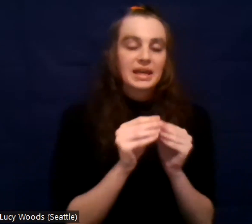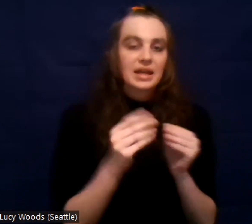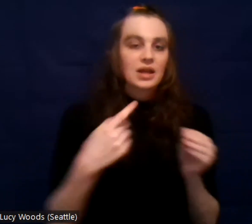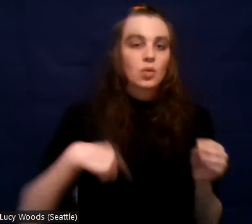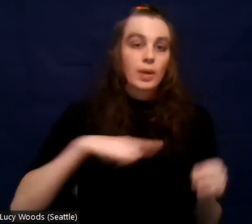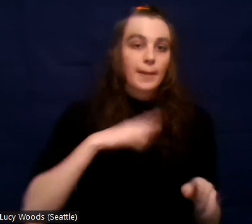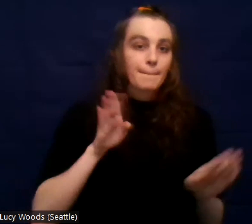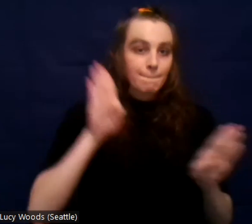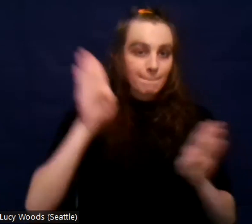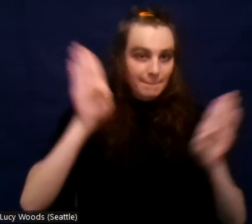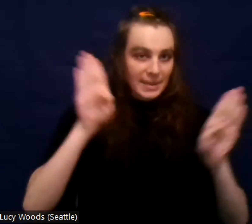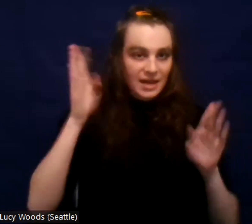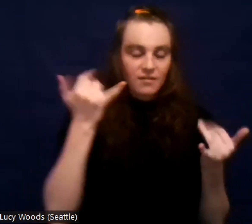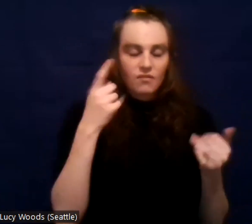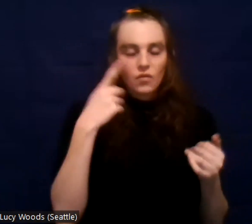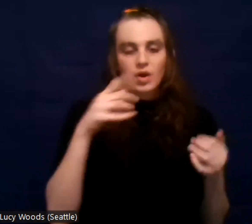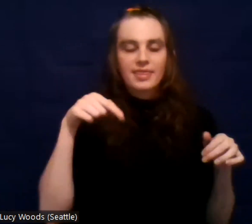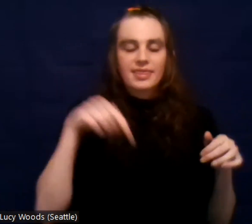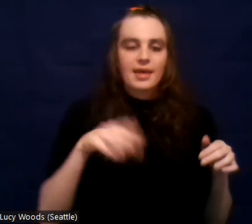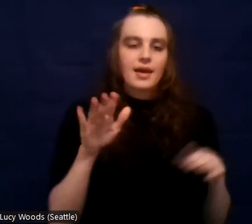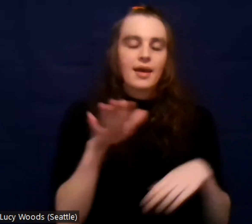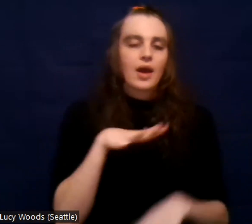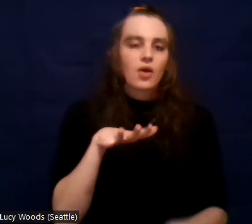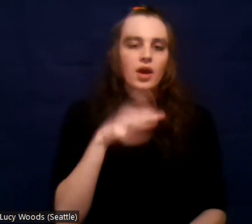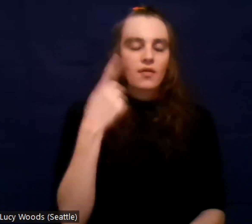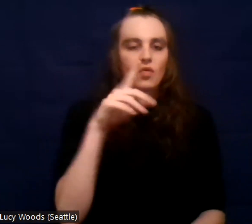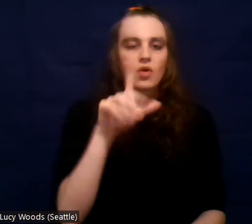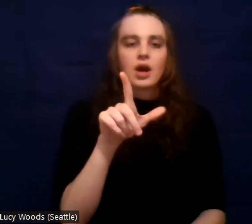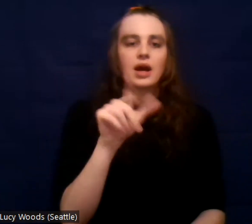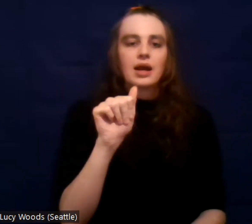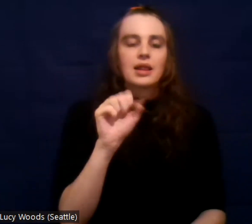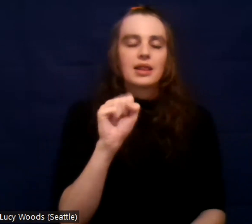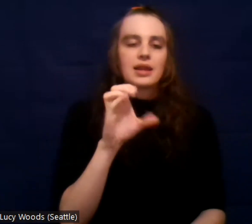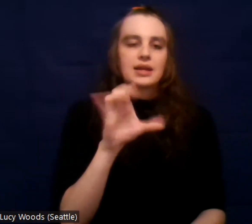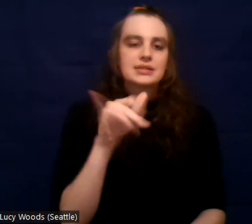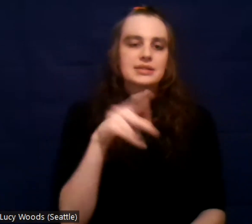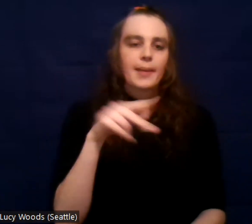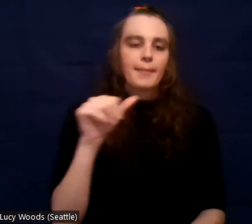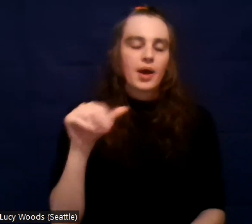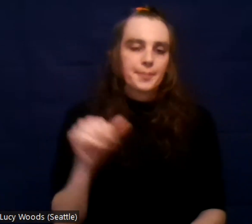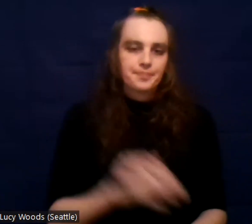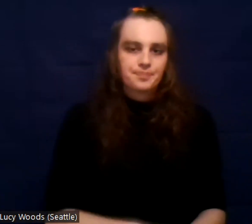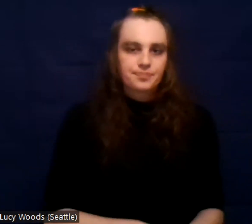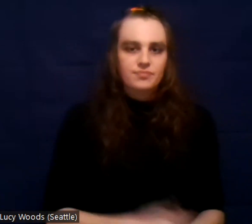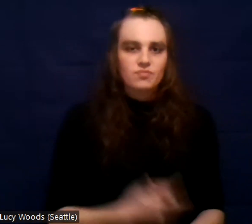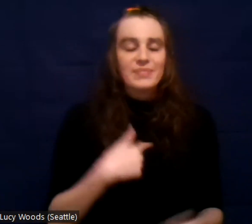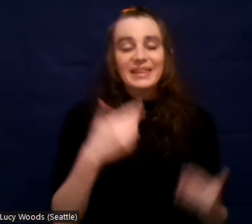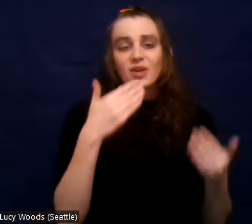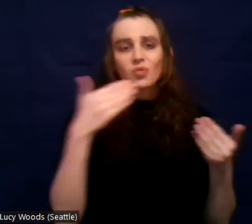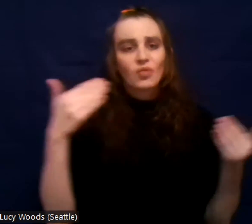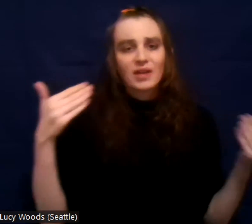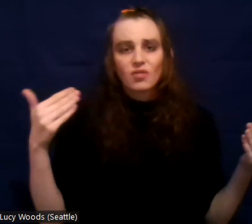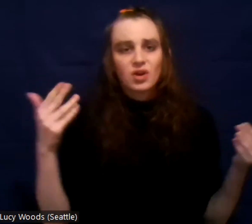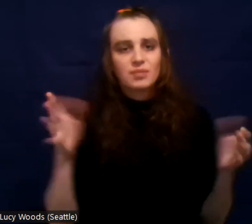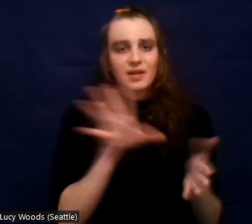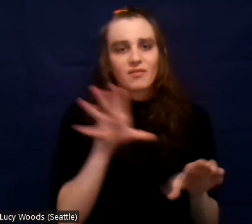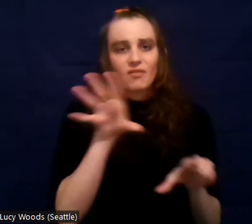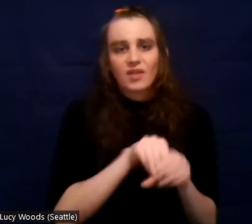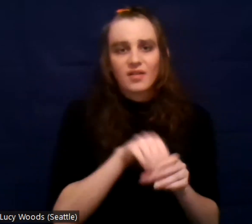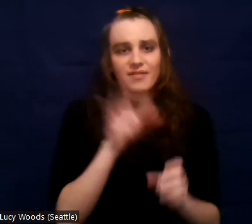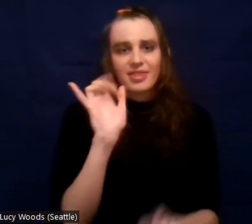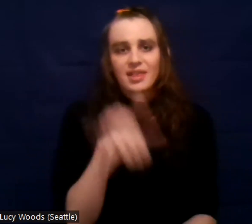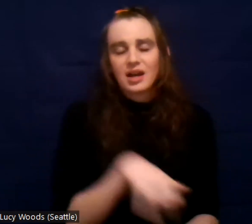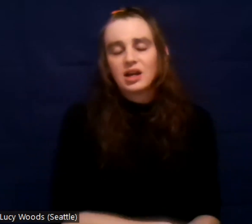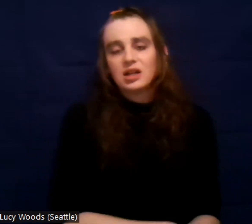for Lacey Paul. Um, and I'm, I'm just grateful to be a part of that starting off